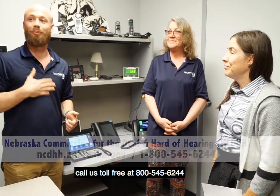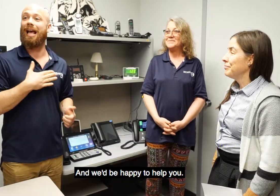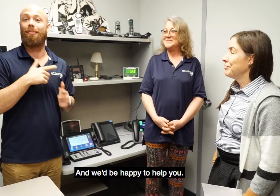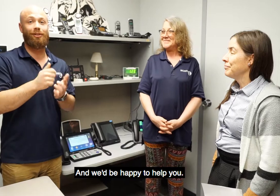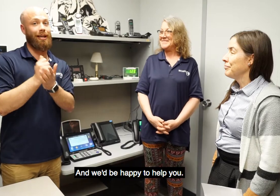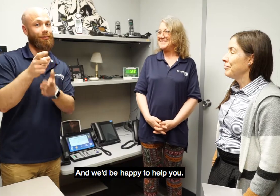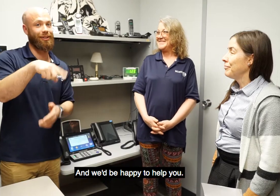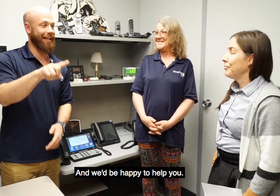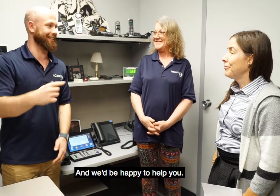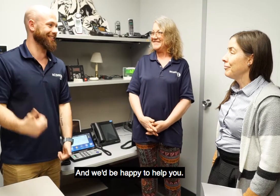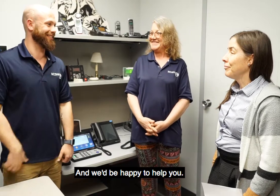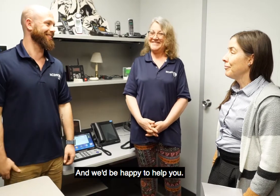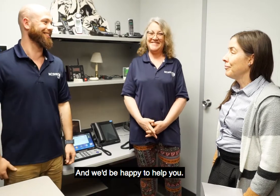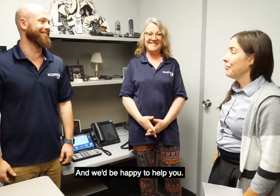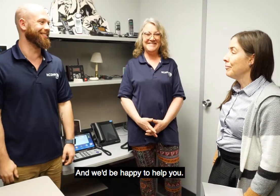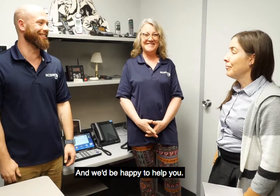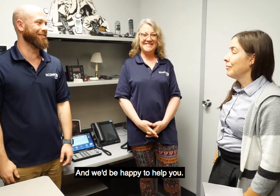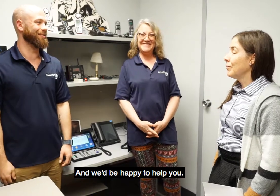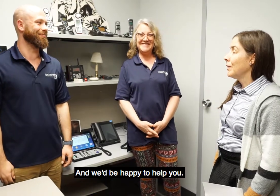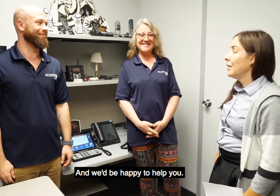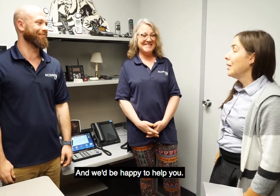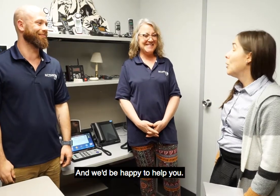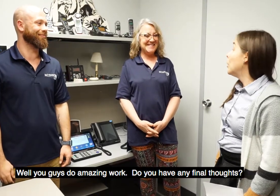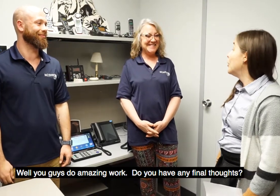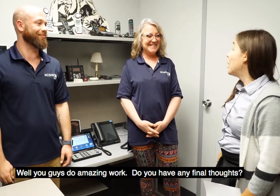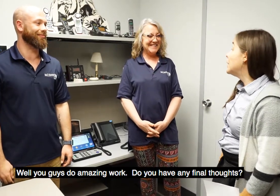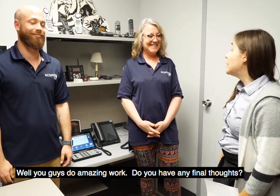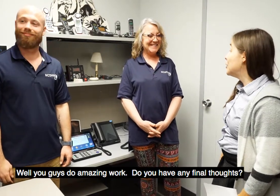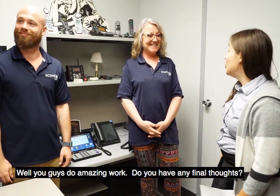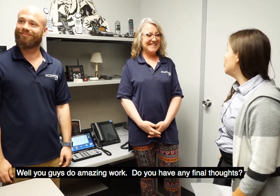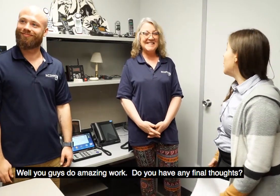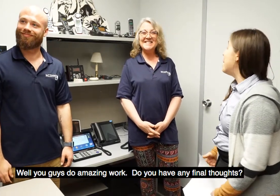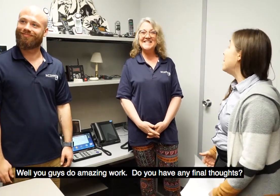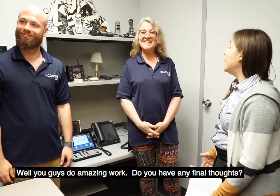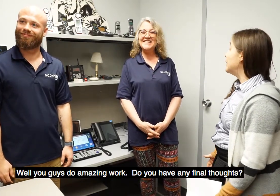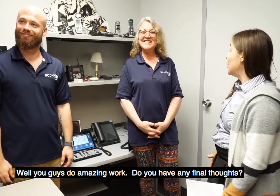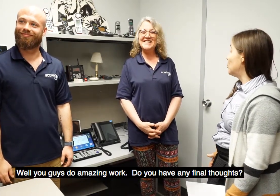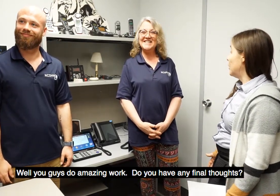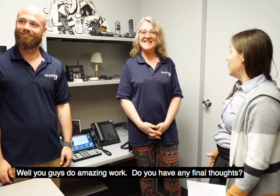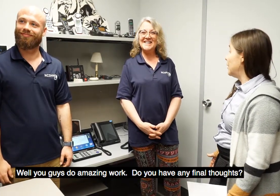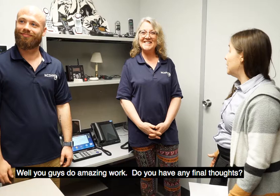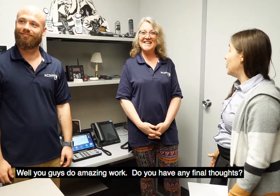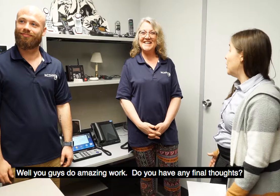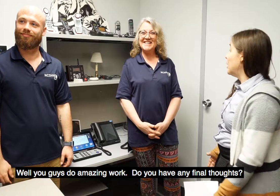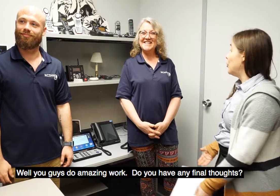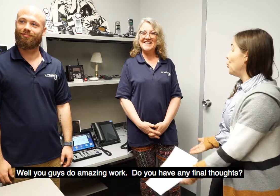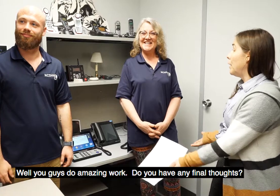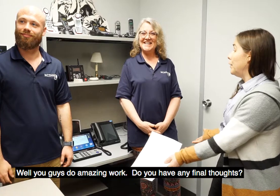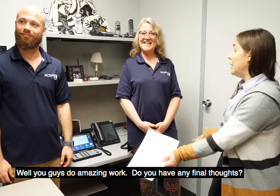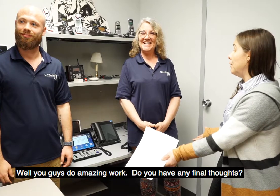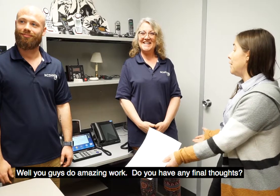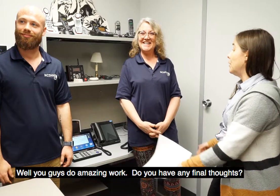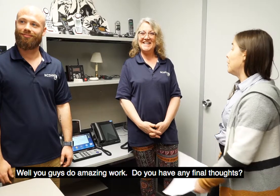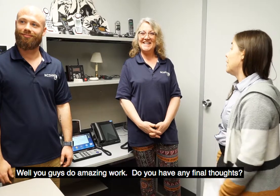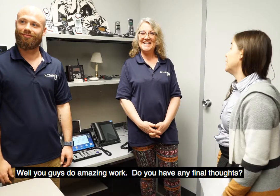And we'd be happy to help you. Well, guys do amazing work. Is there any, do you have any final thoughts?